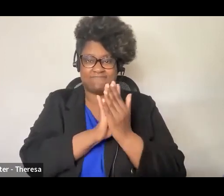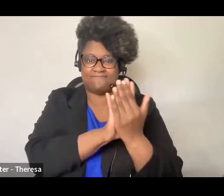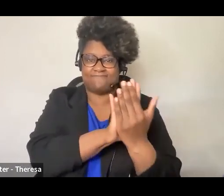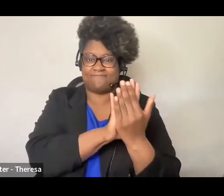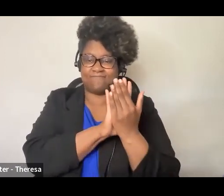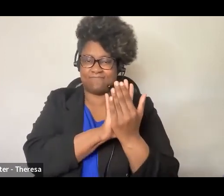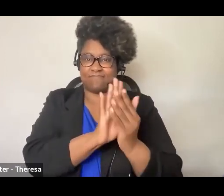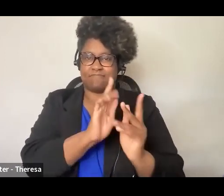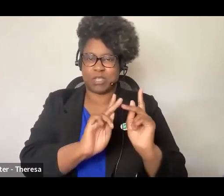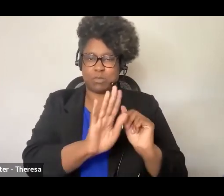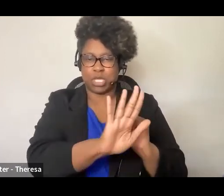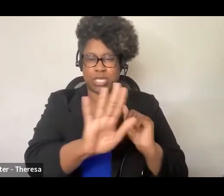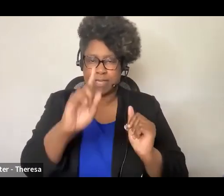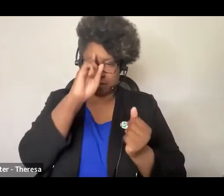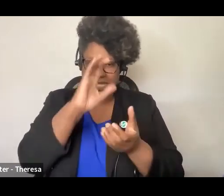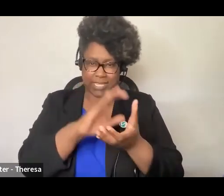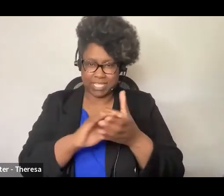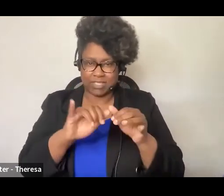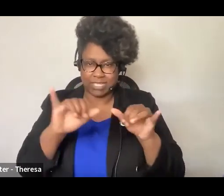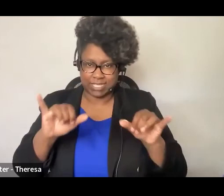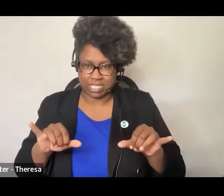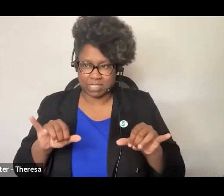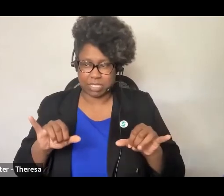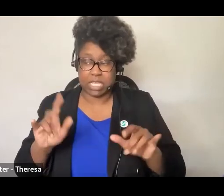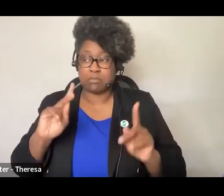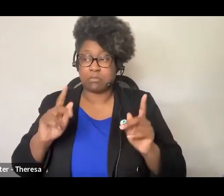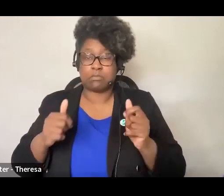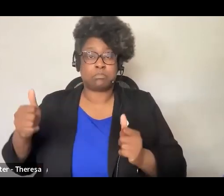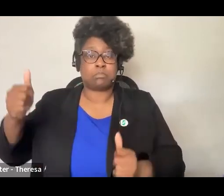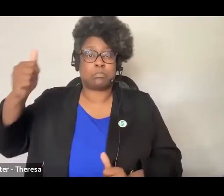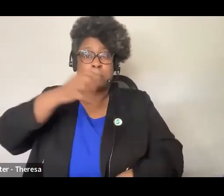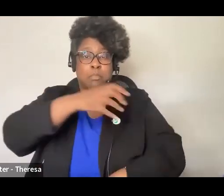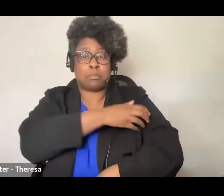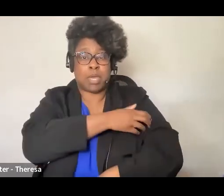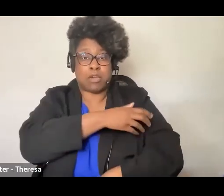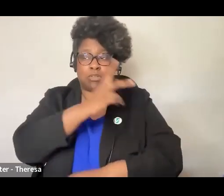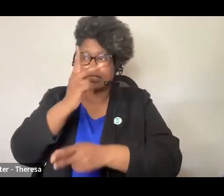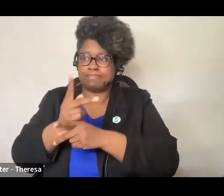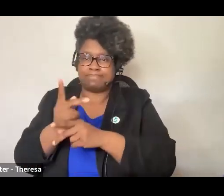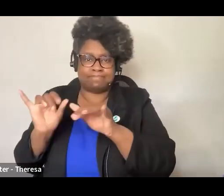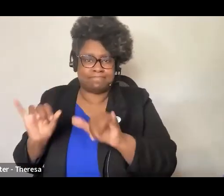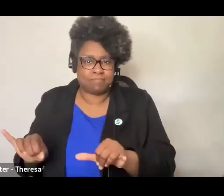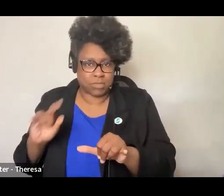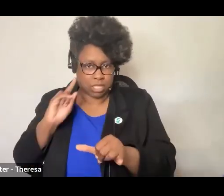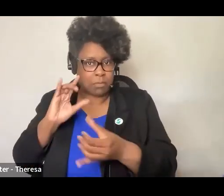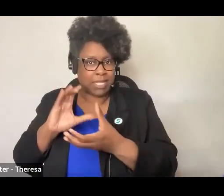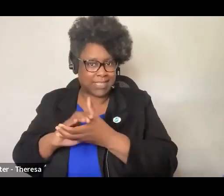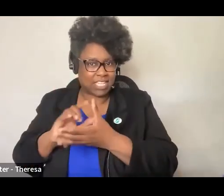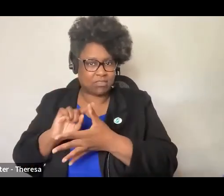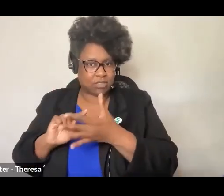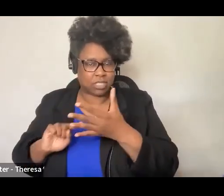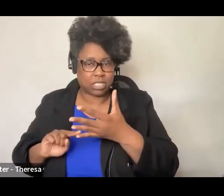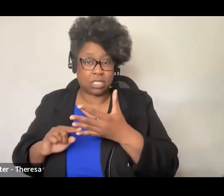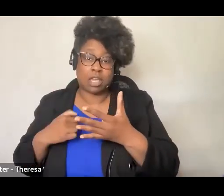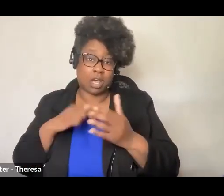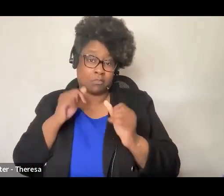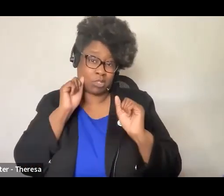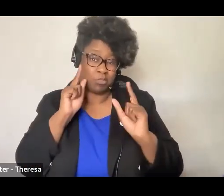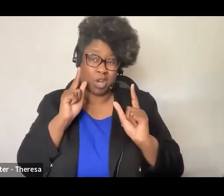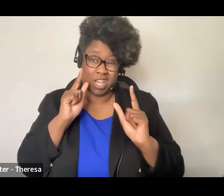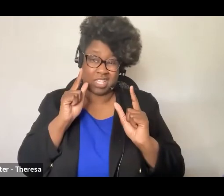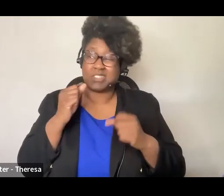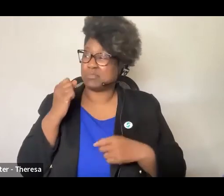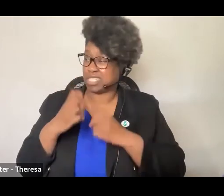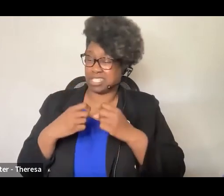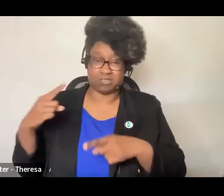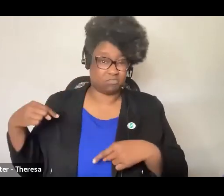and power relations that hold those in place and so I think I'm still genuinely surprised in a lot of ways that this many years later